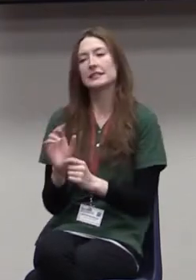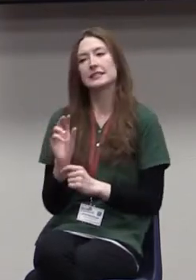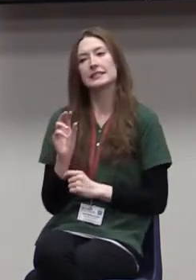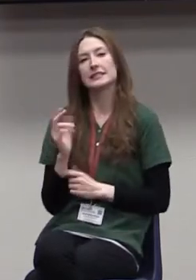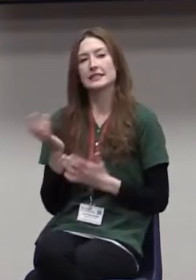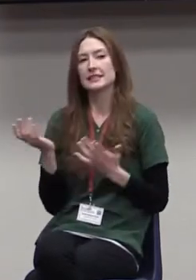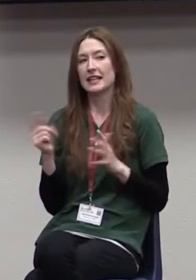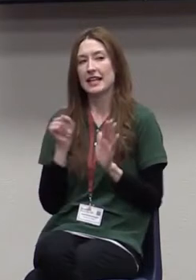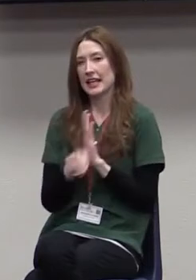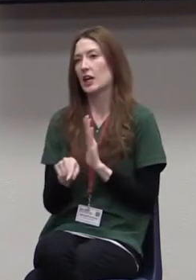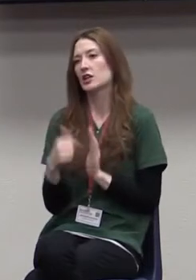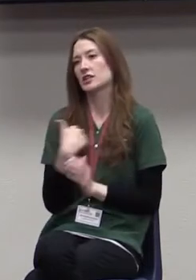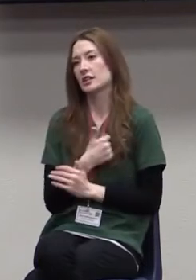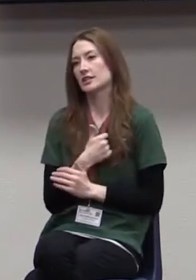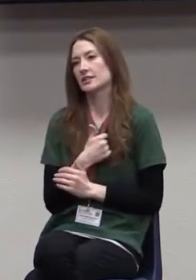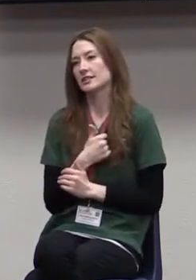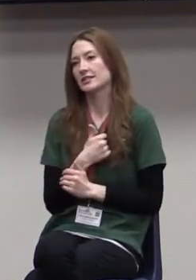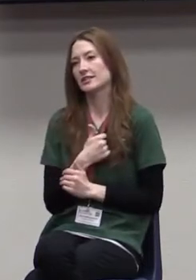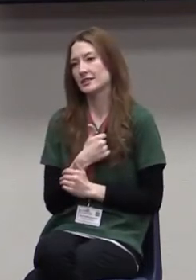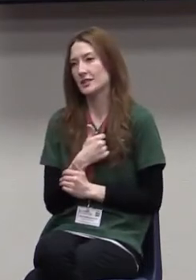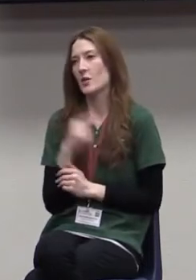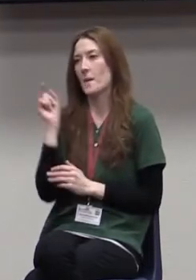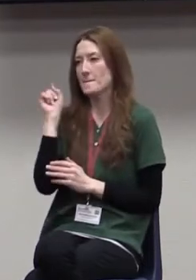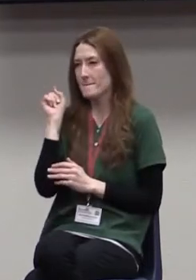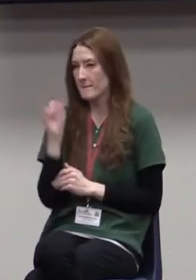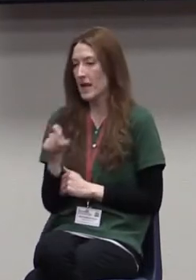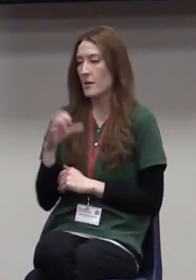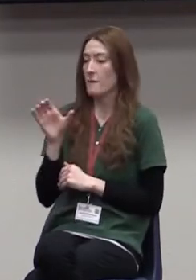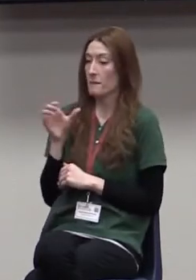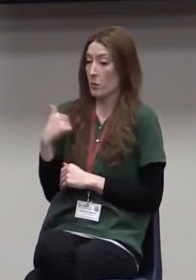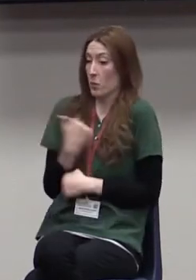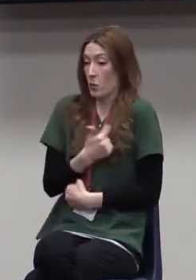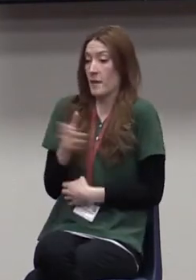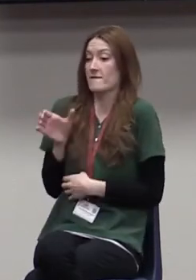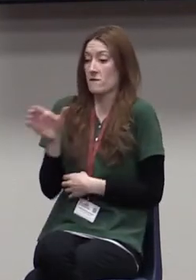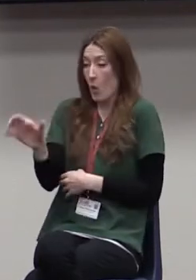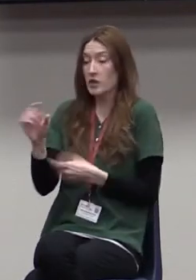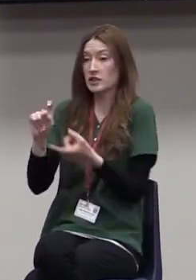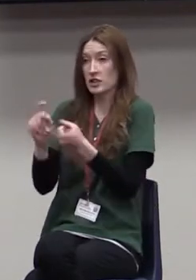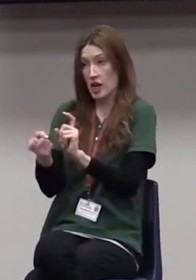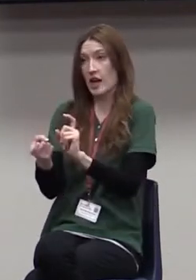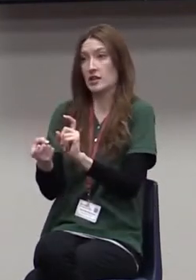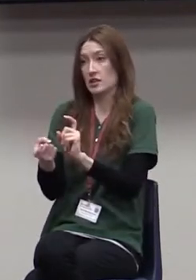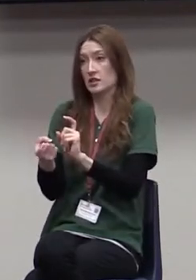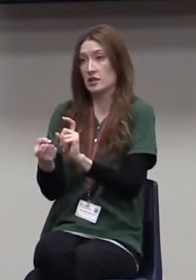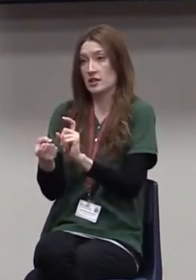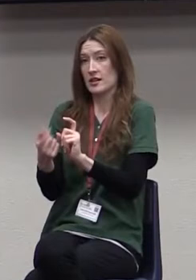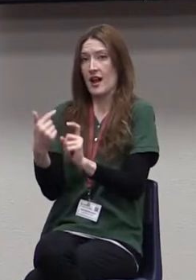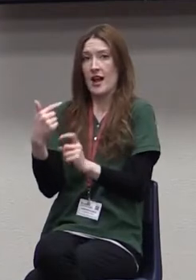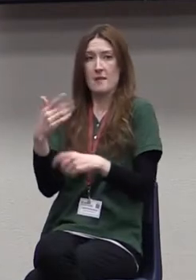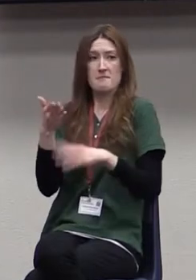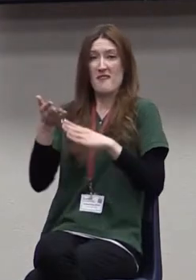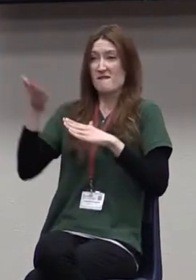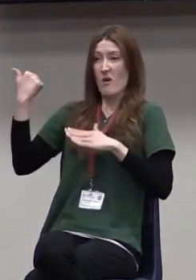know, it tickled me, all of the congregations that I was aware of that would never do online giving.